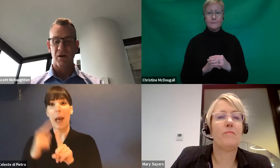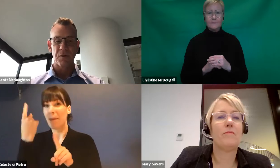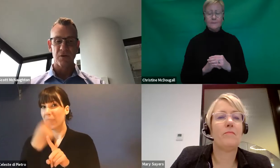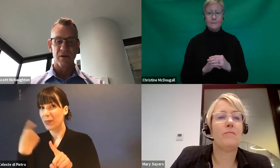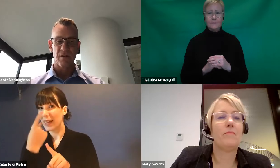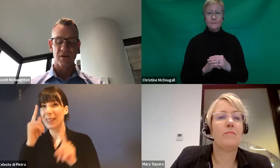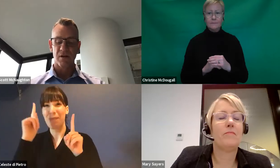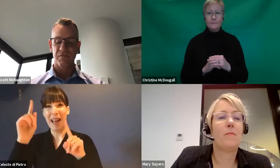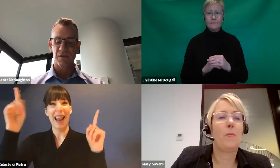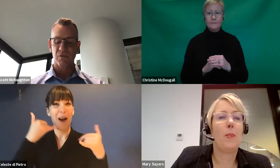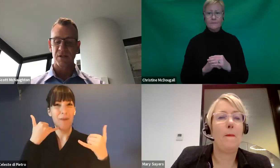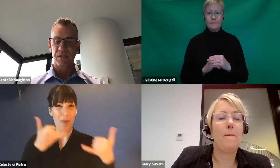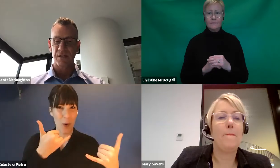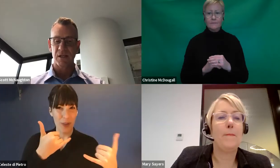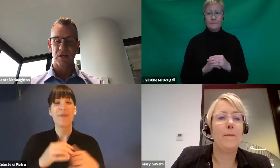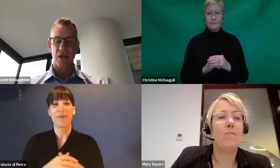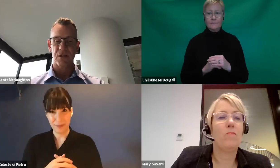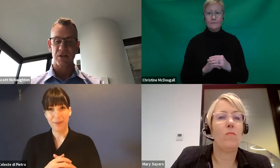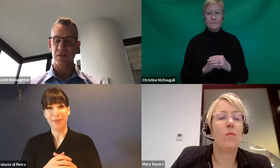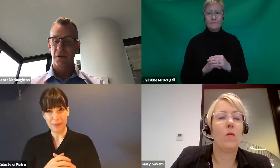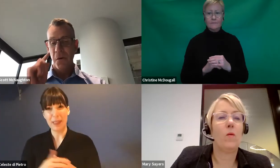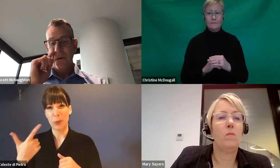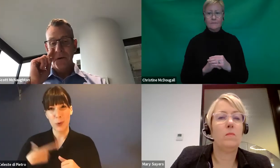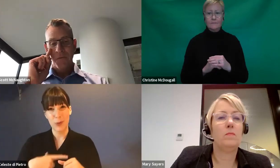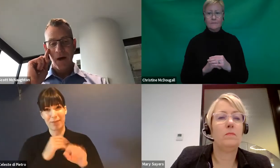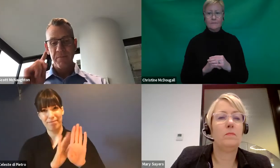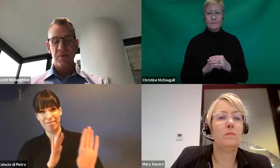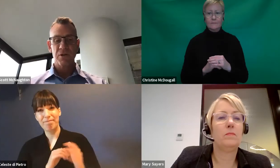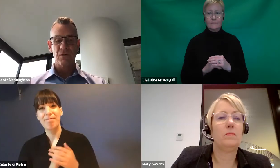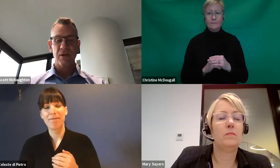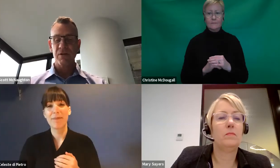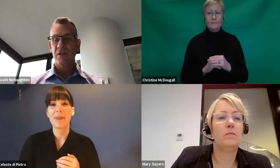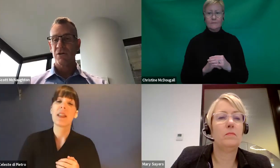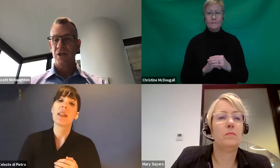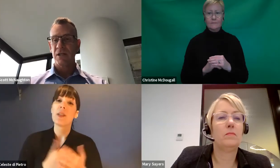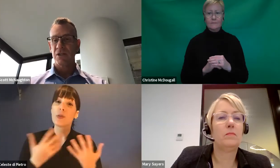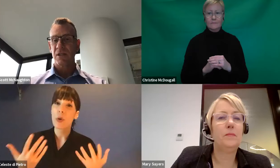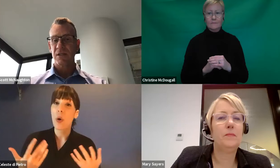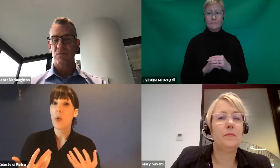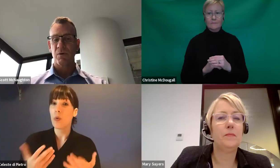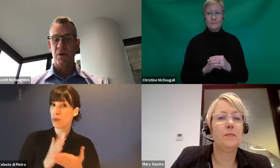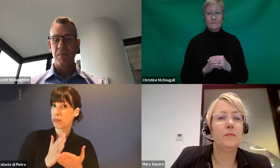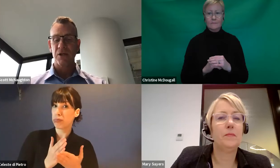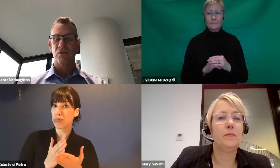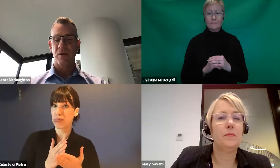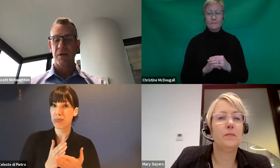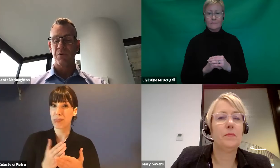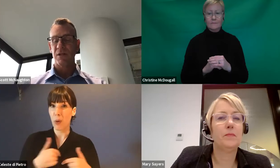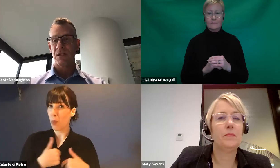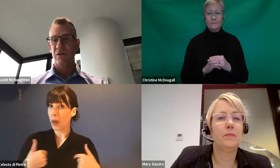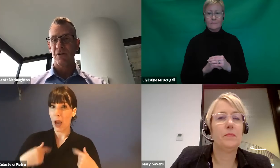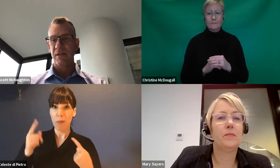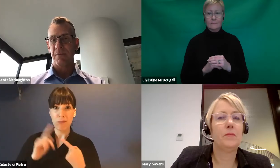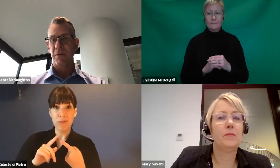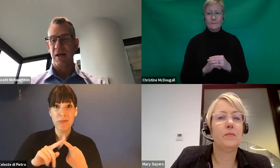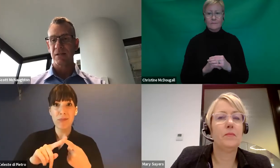over the phone because of the physical distancing challenges. So look, there is no change to this. We want to make sure that people